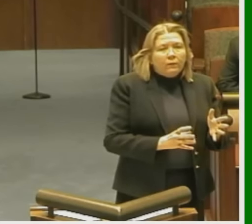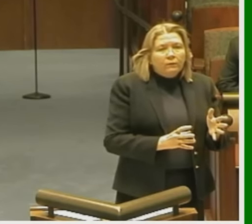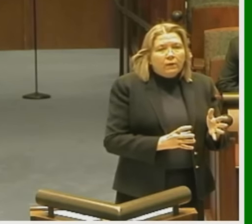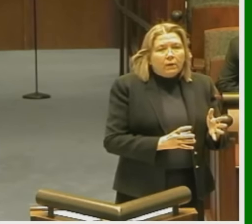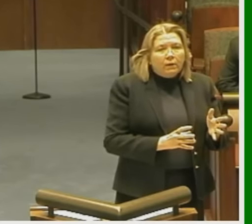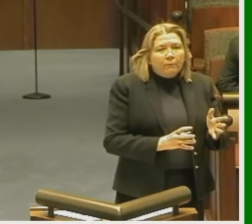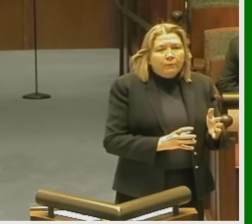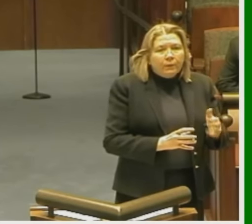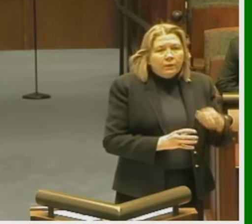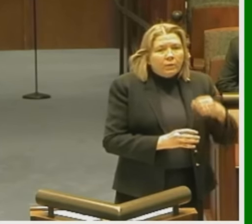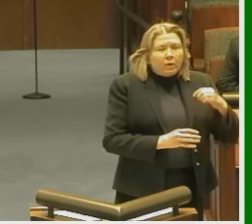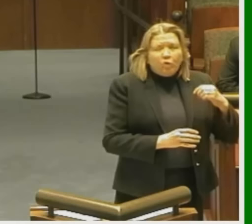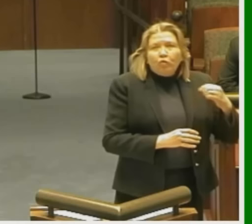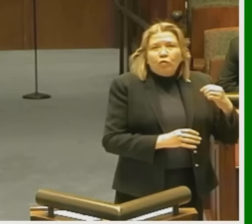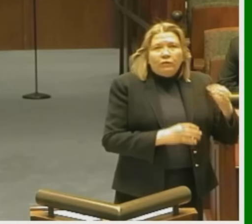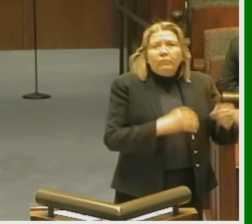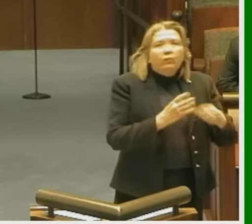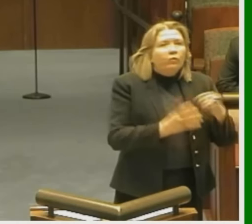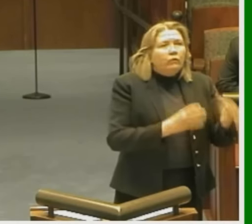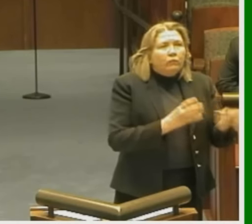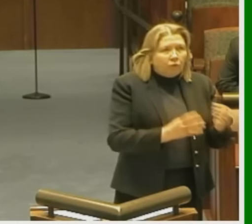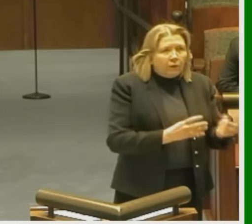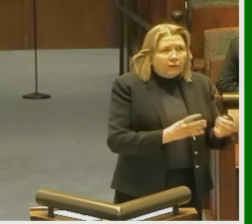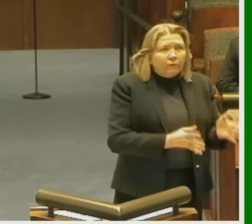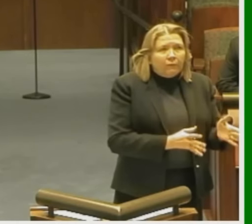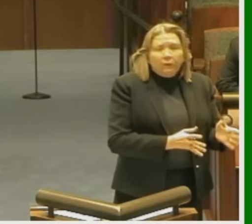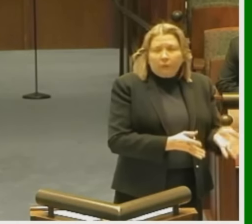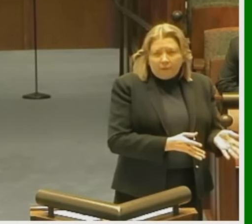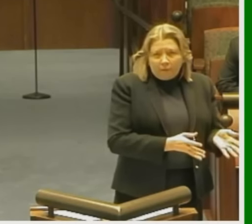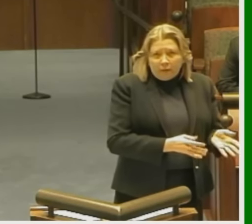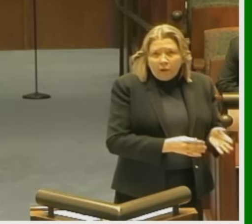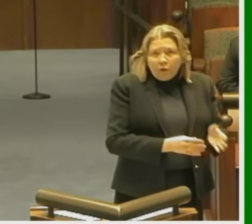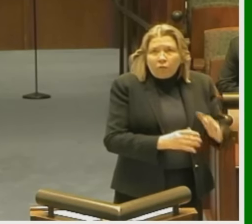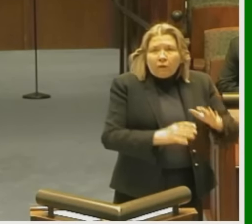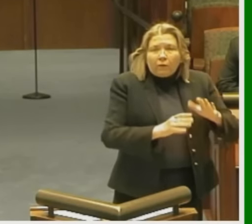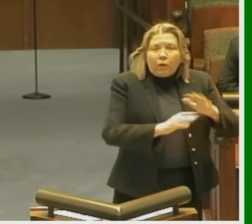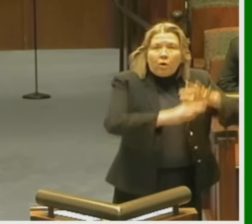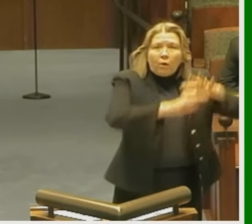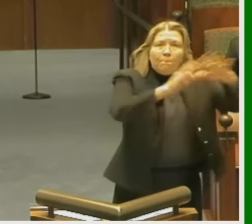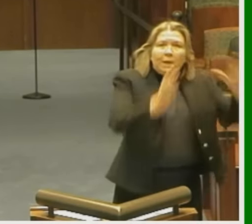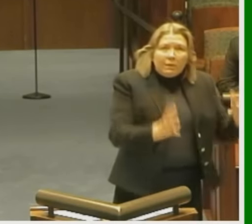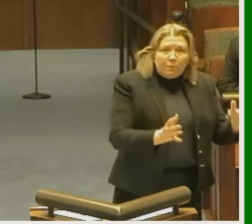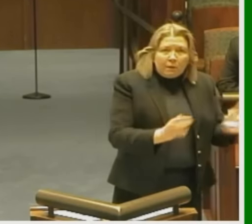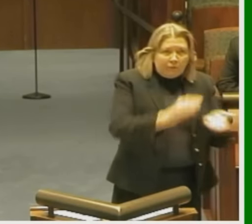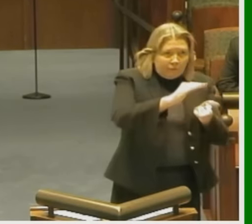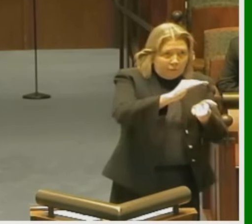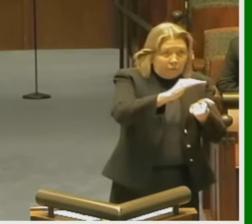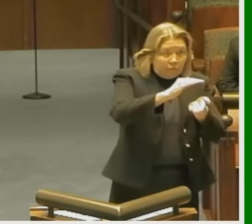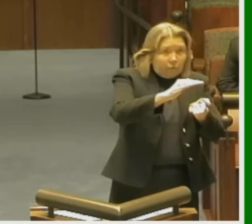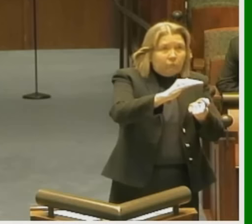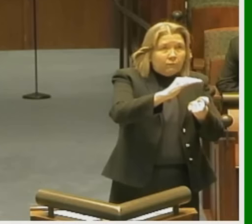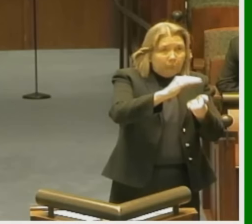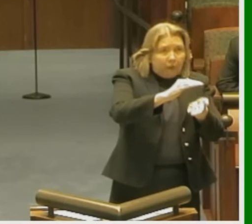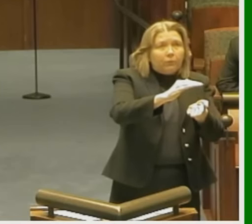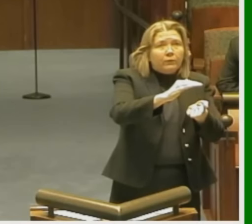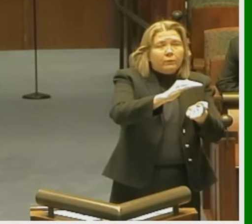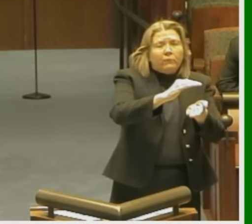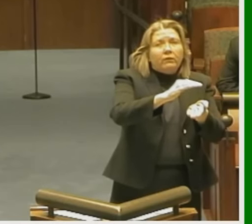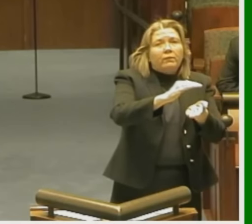of different service credits and things like that. So there are many benefits. There's two volumes of